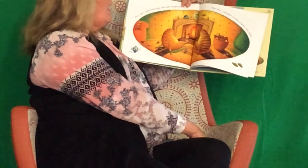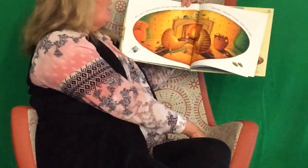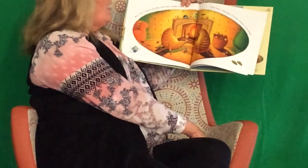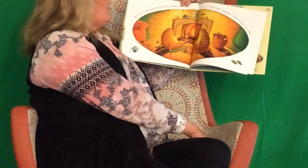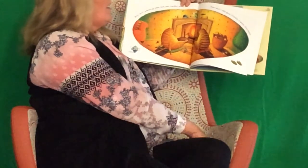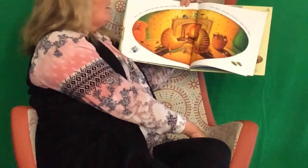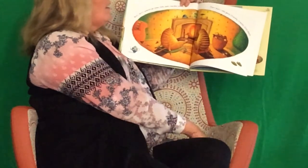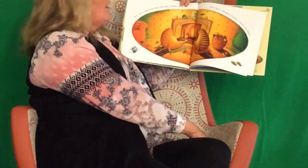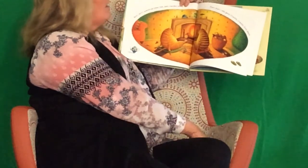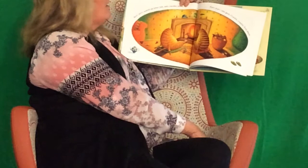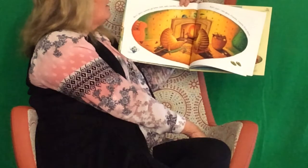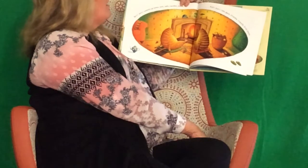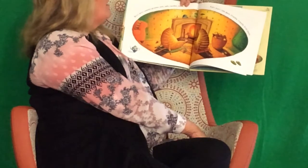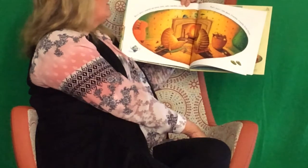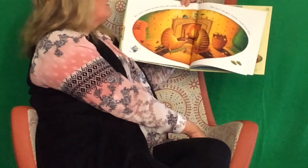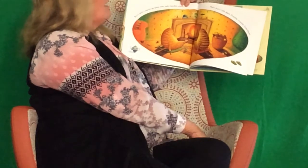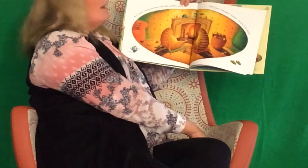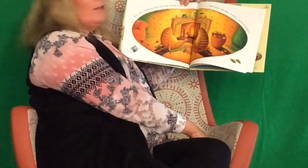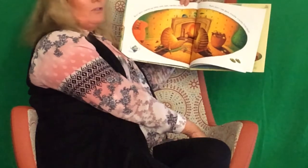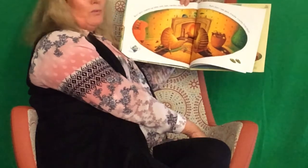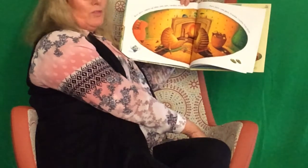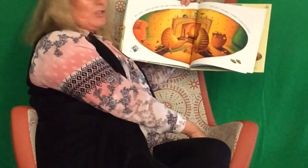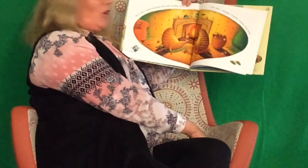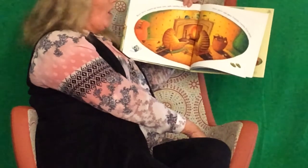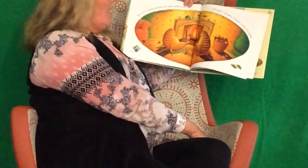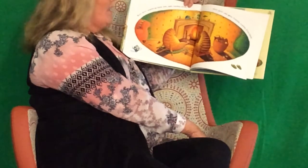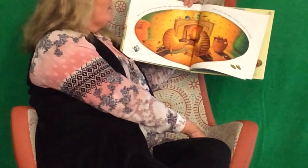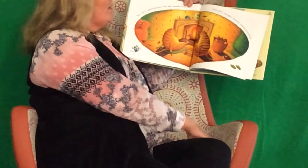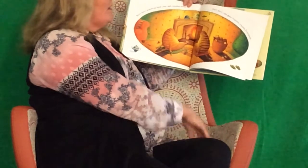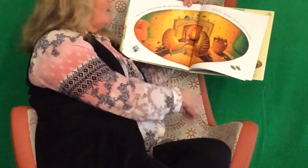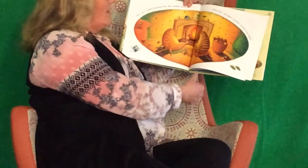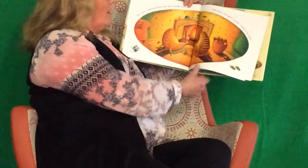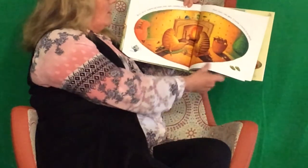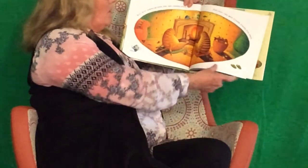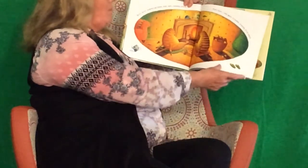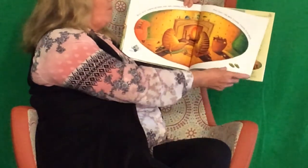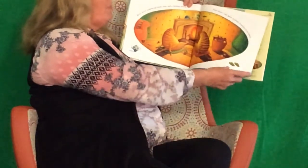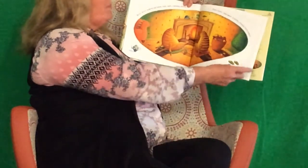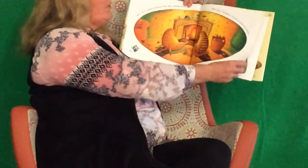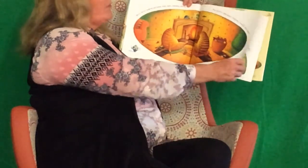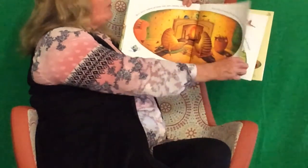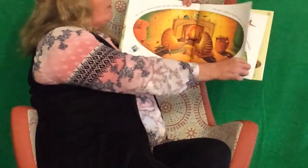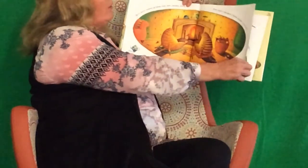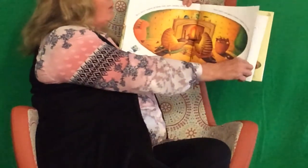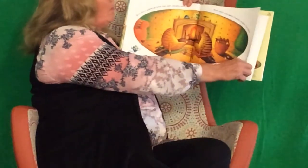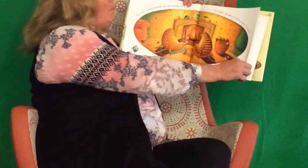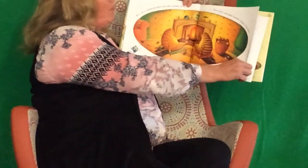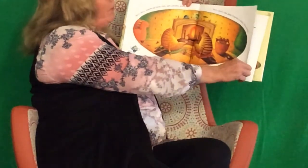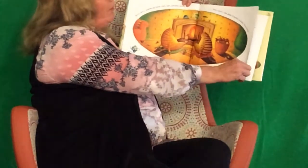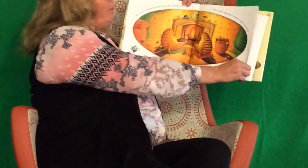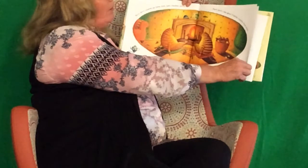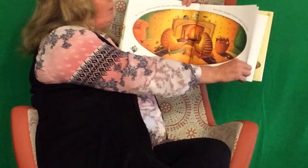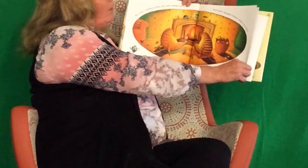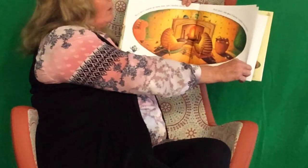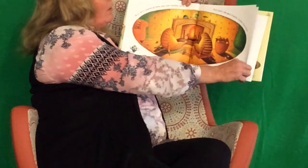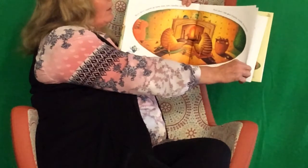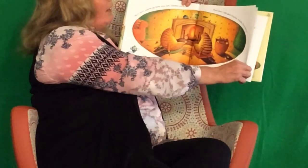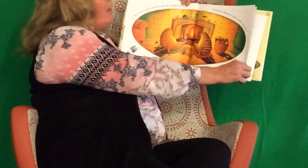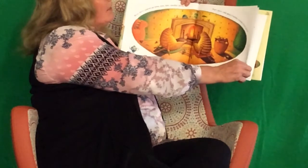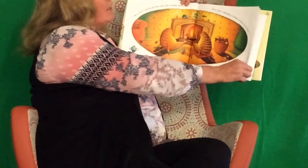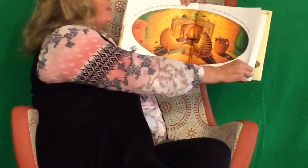ah. Candles shine. Brrr, brrr.